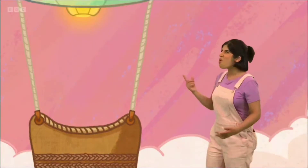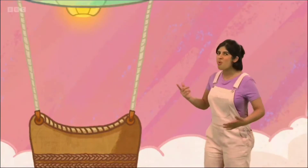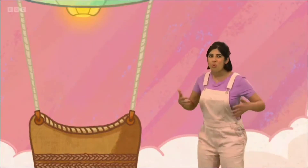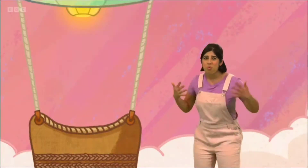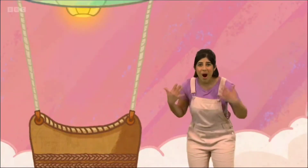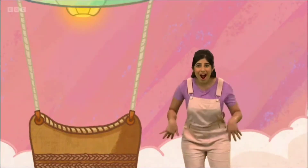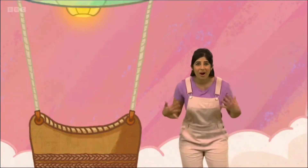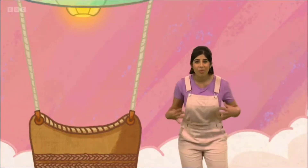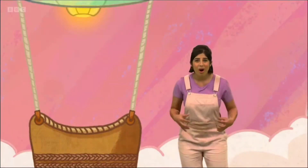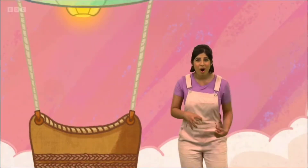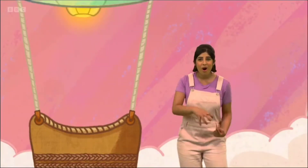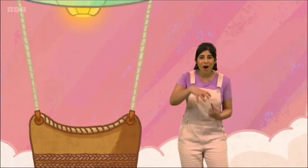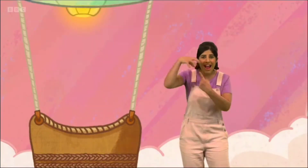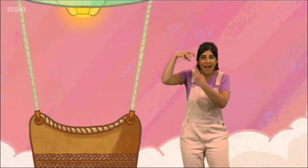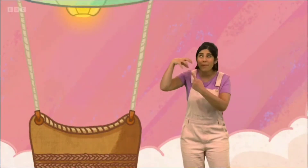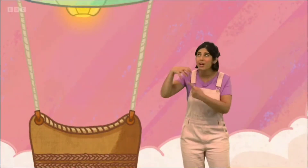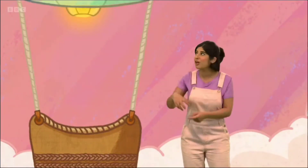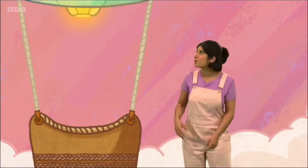Wow! A hot air balloon.